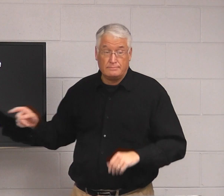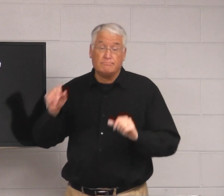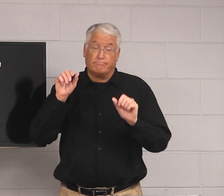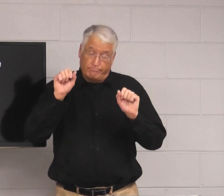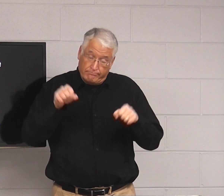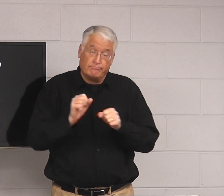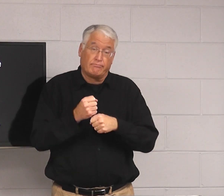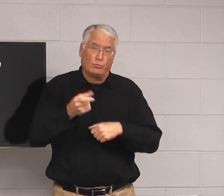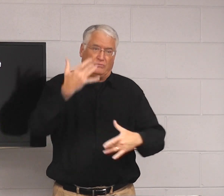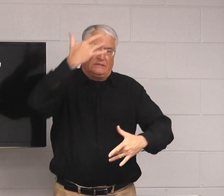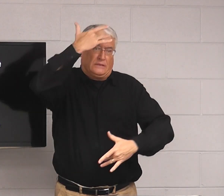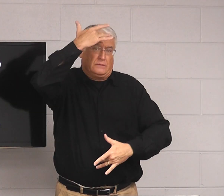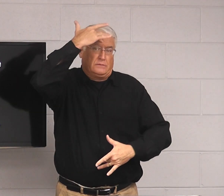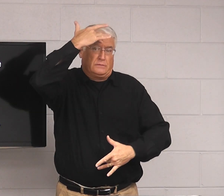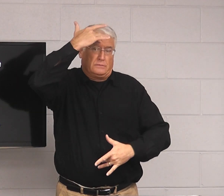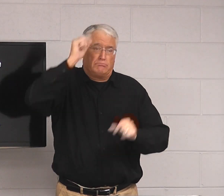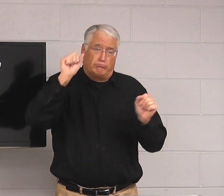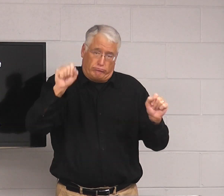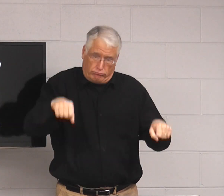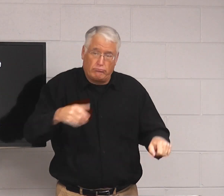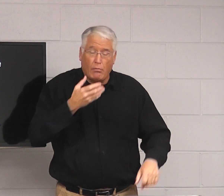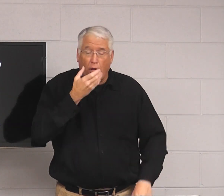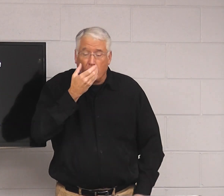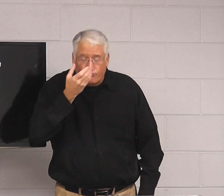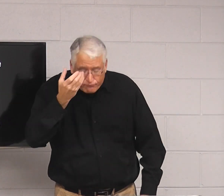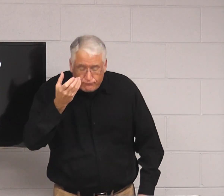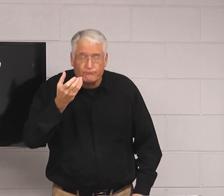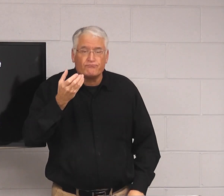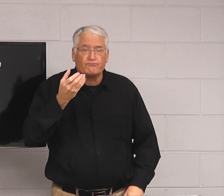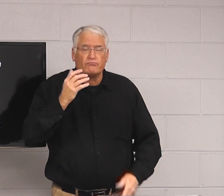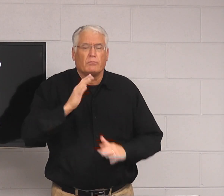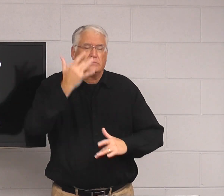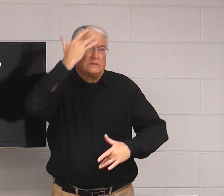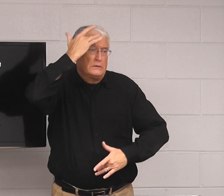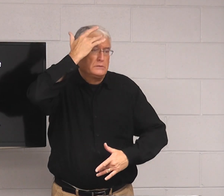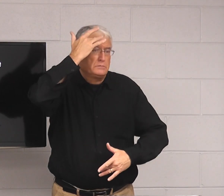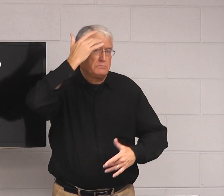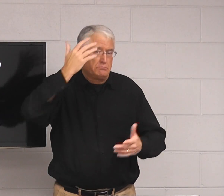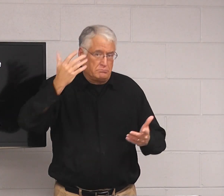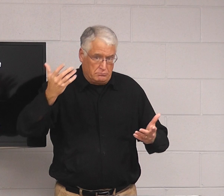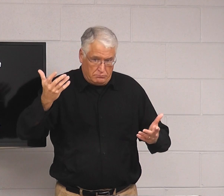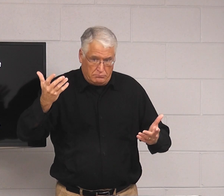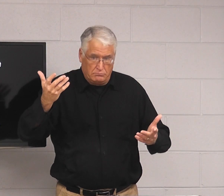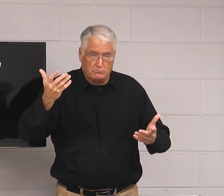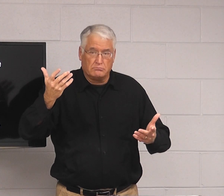And, number two, it might make you sick. It might. If you eat that apple, you could become sick.